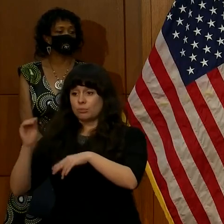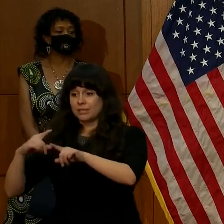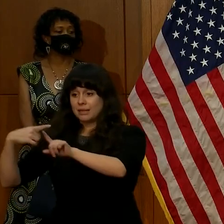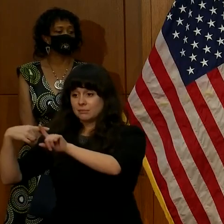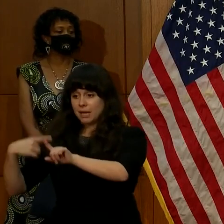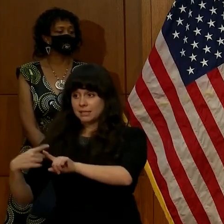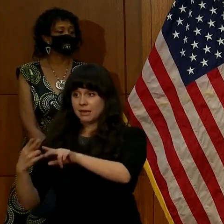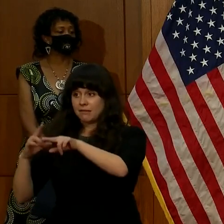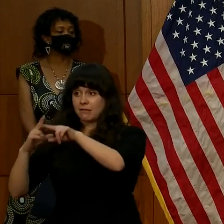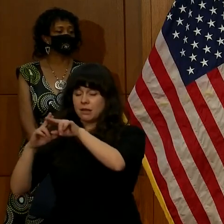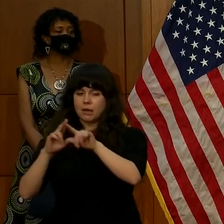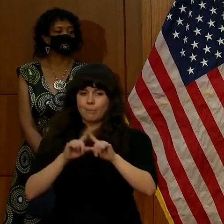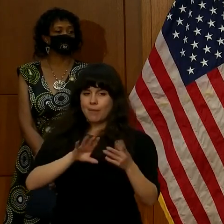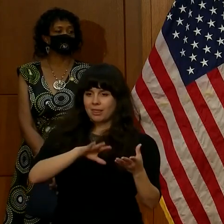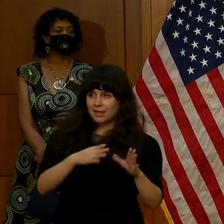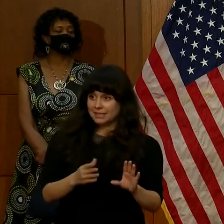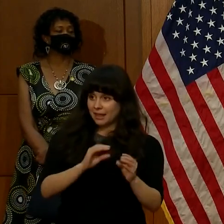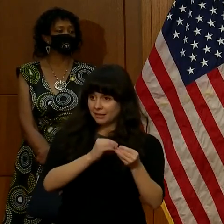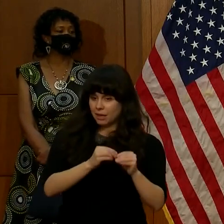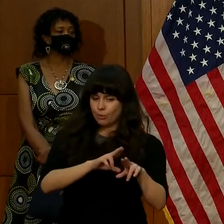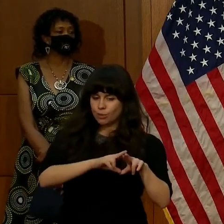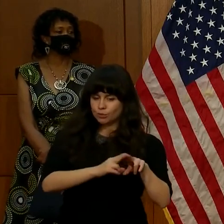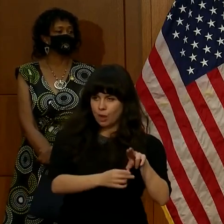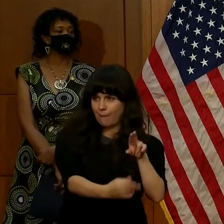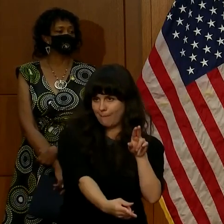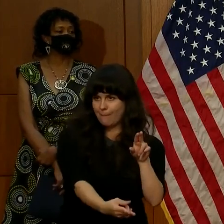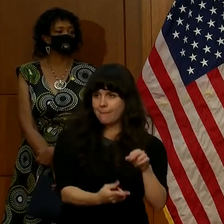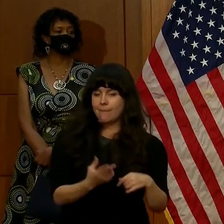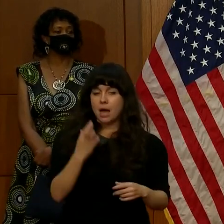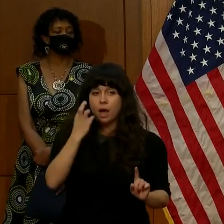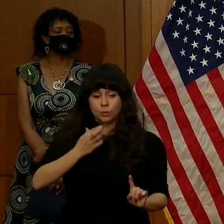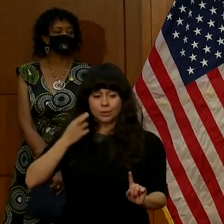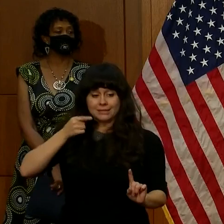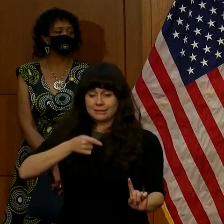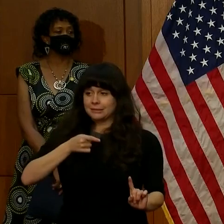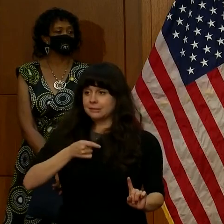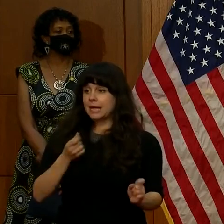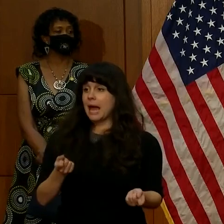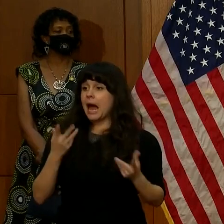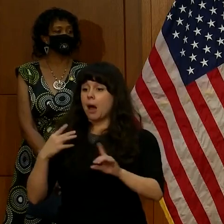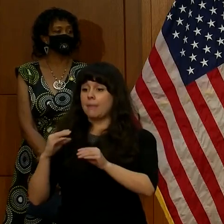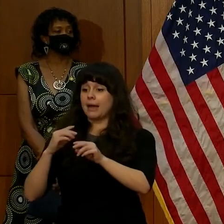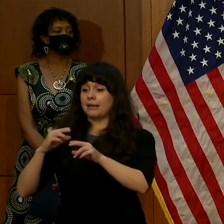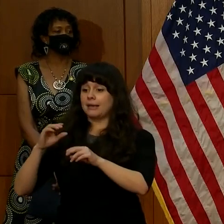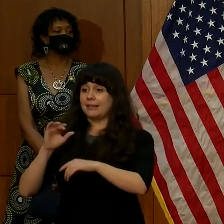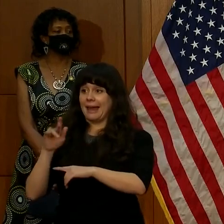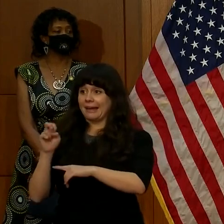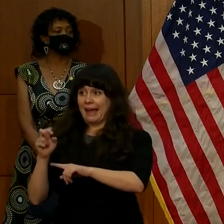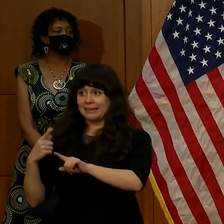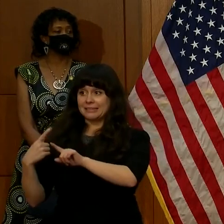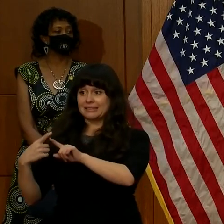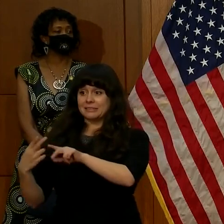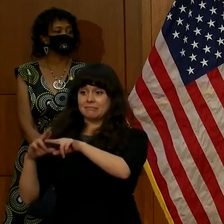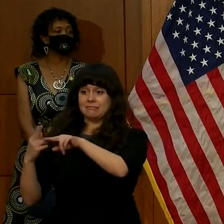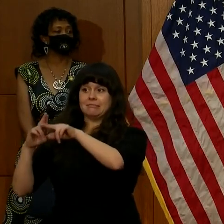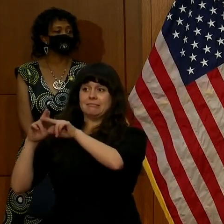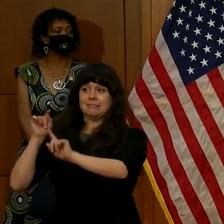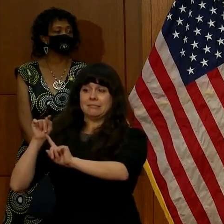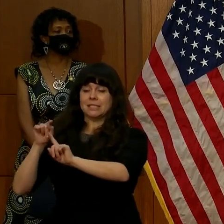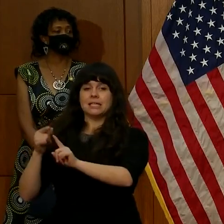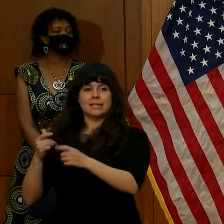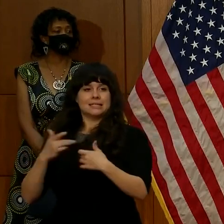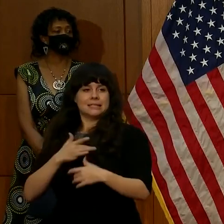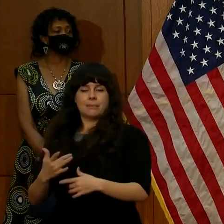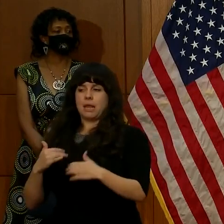And the reason for that is because the increased number of cases is in younger people. And they're not affected